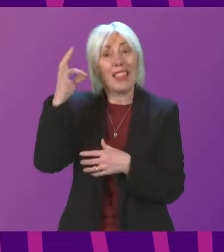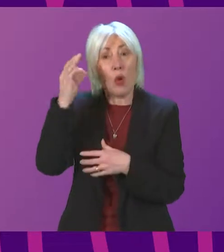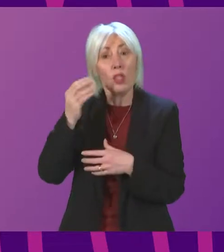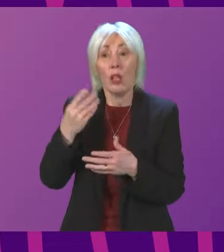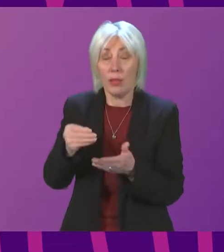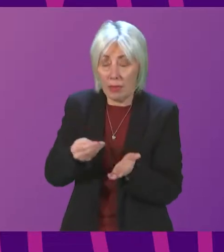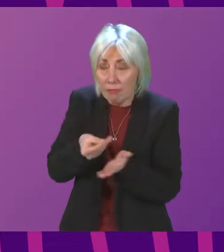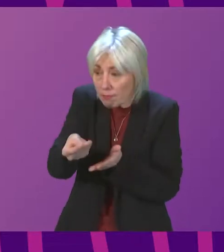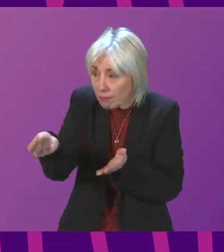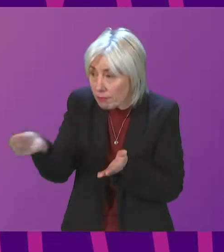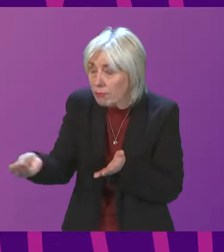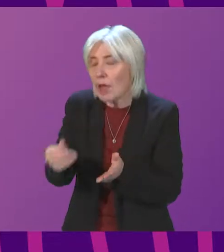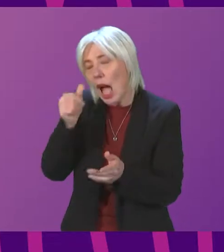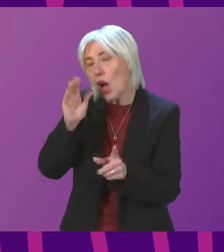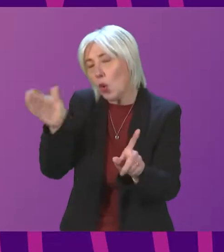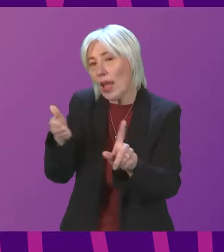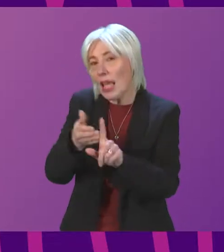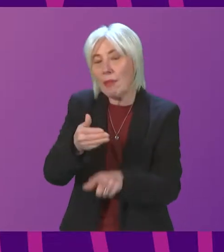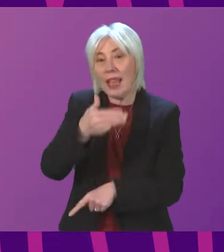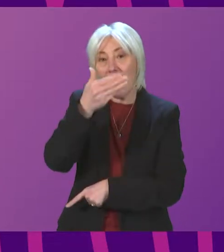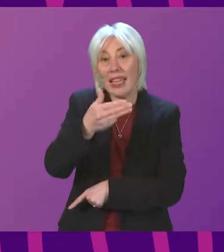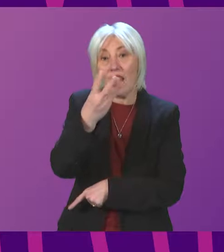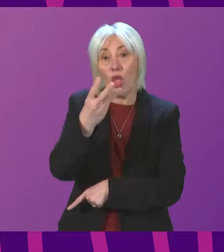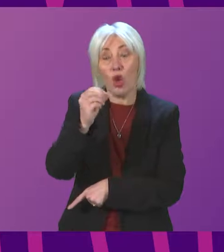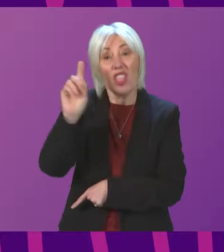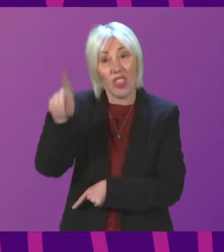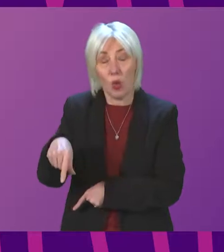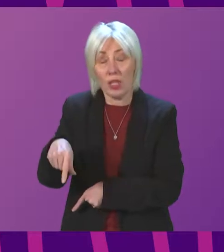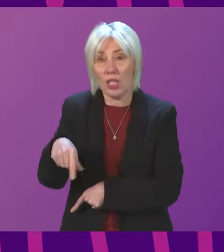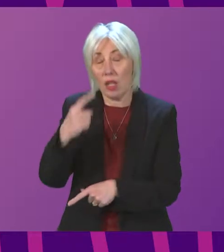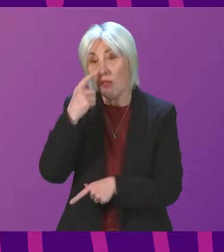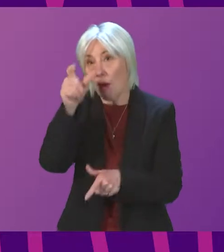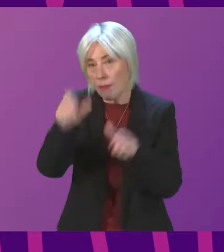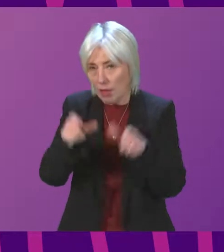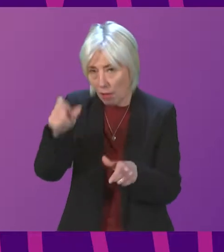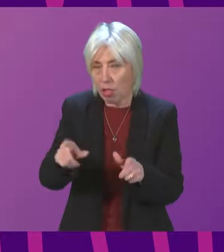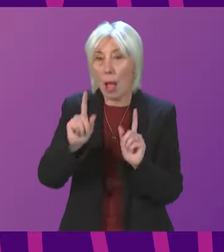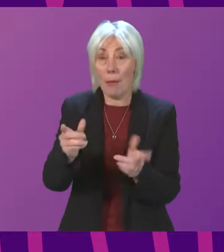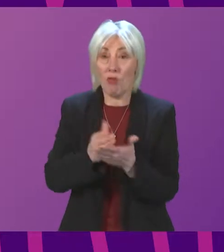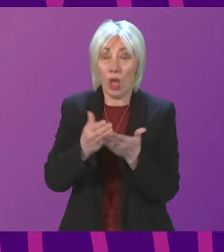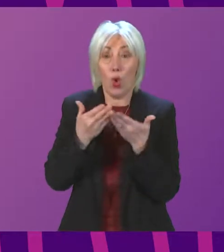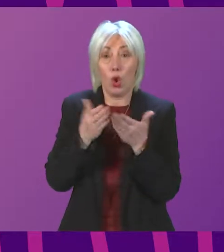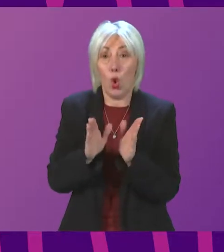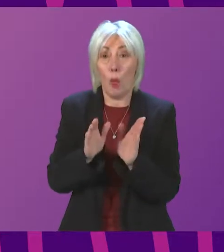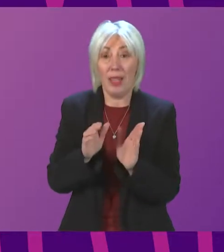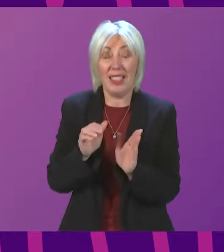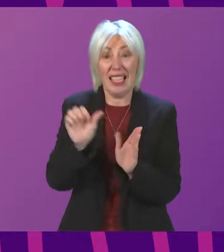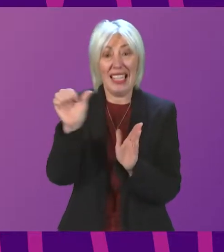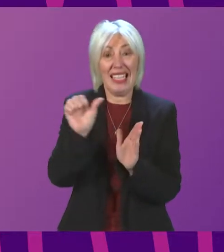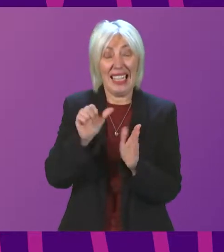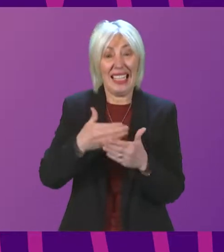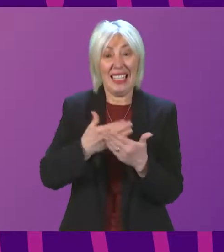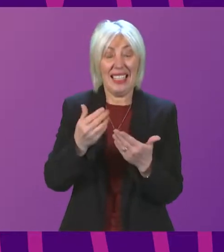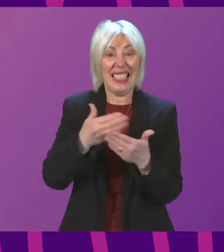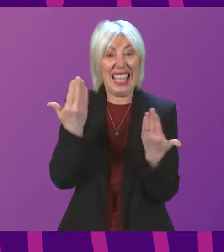have a long way to go to still reach the 930,000 eligible young people. But given we only opened for applications 16 working days